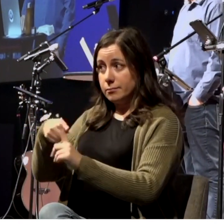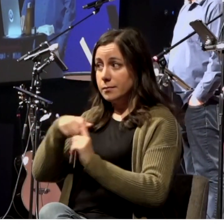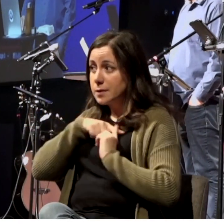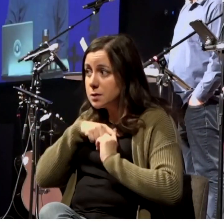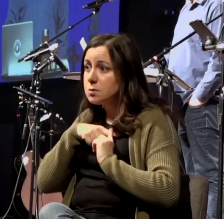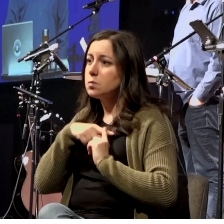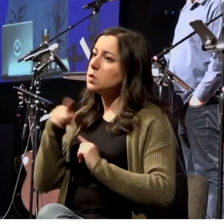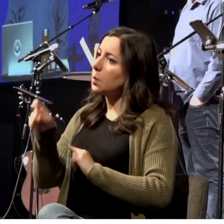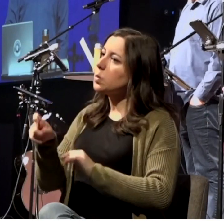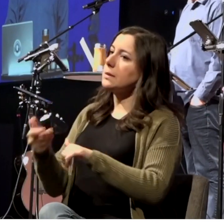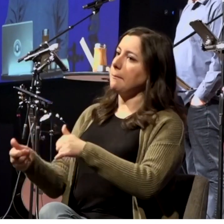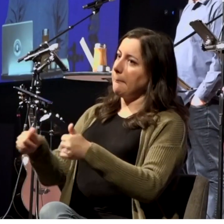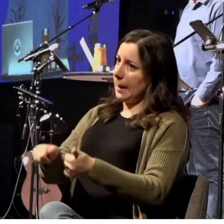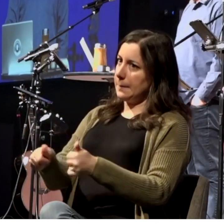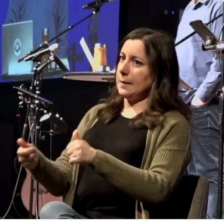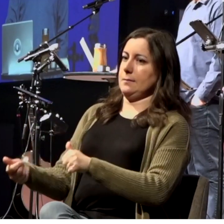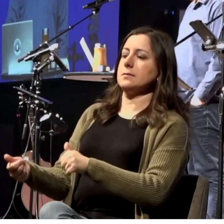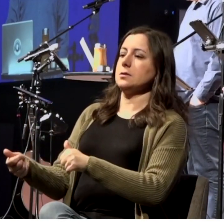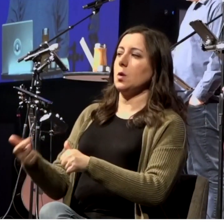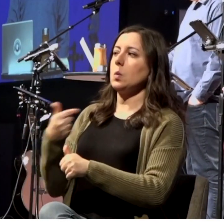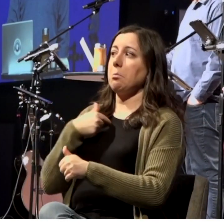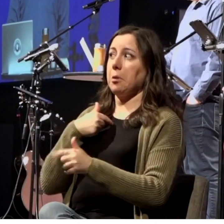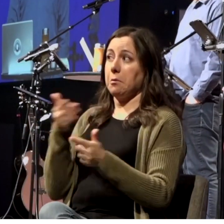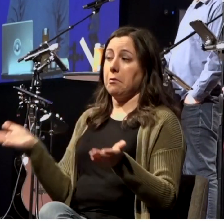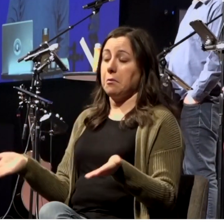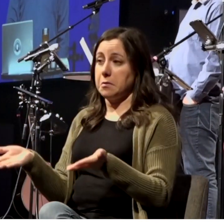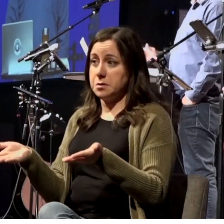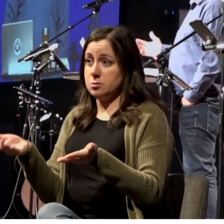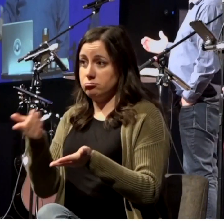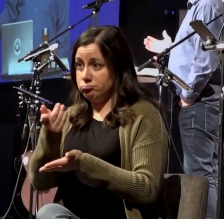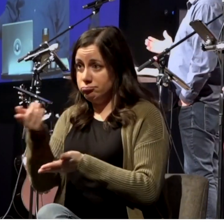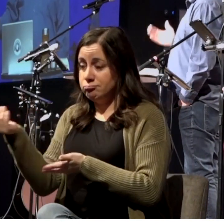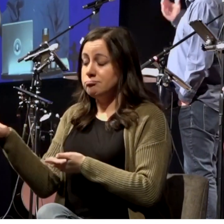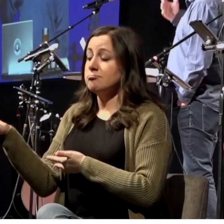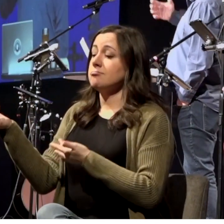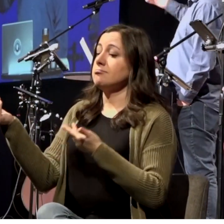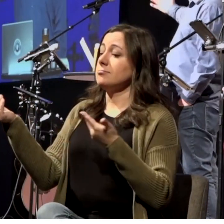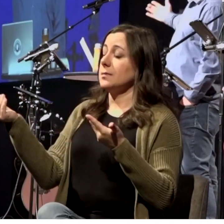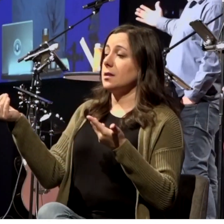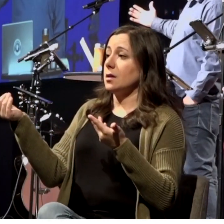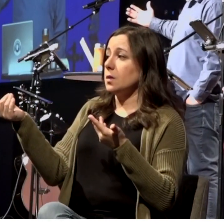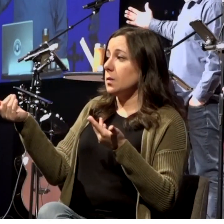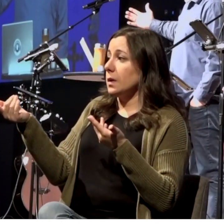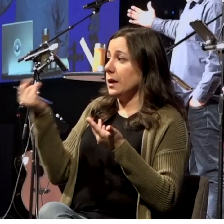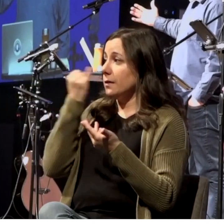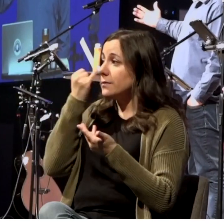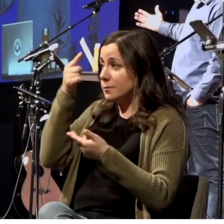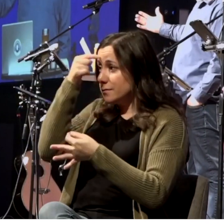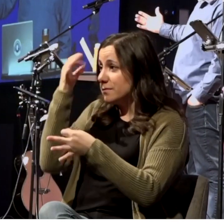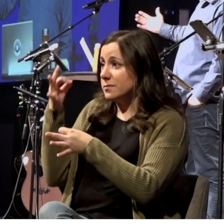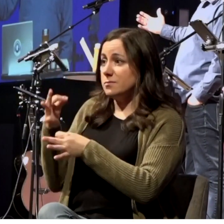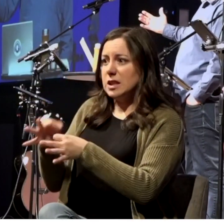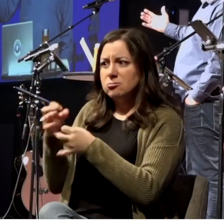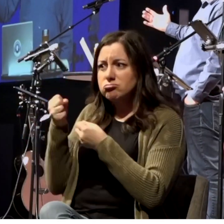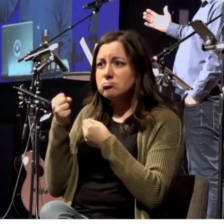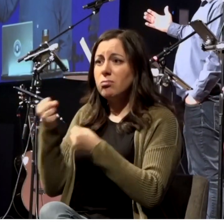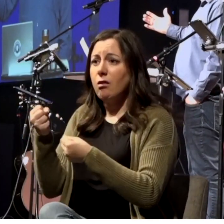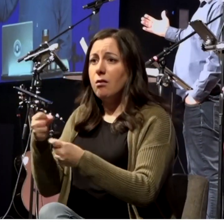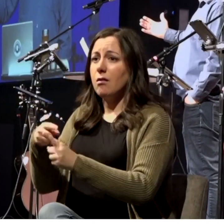this right and I would tell you what's you know this is an evidence of your faith this is a testimony of your faith and it's